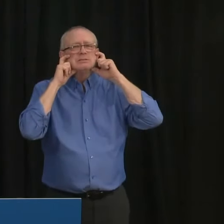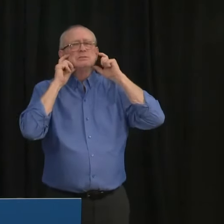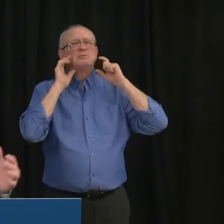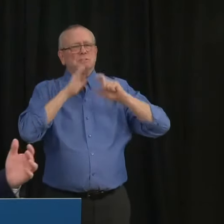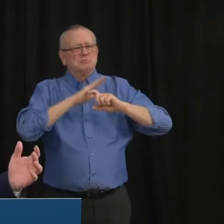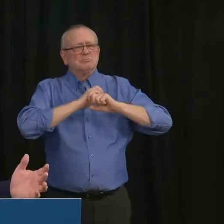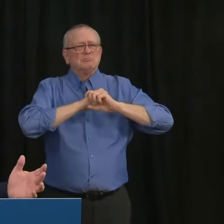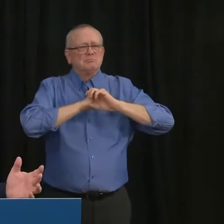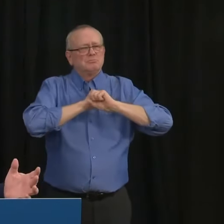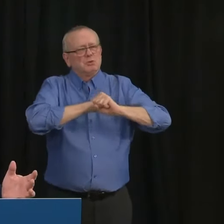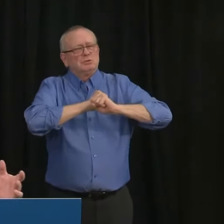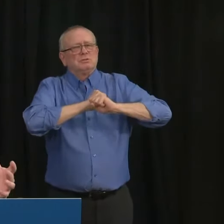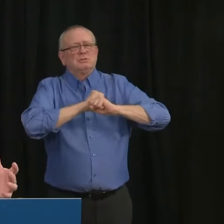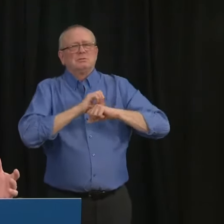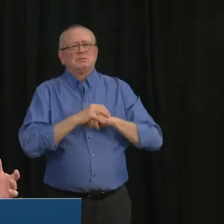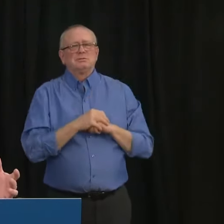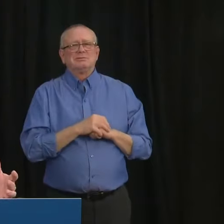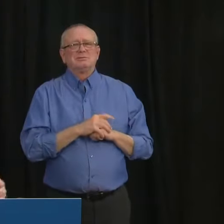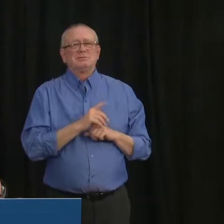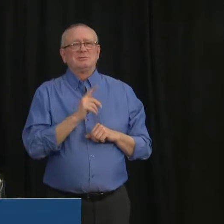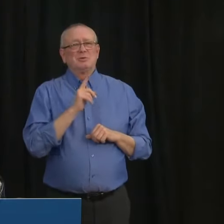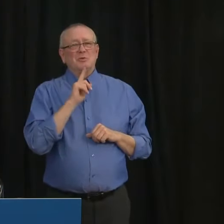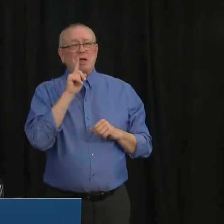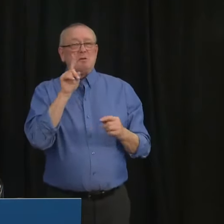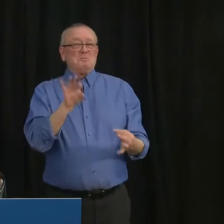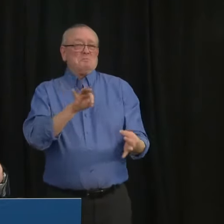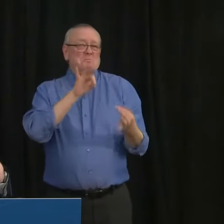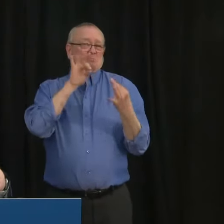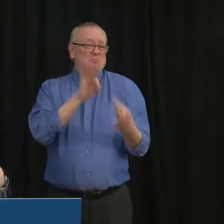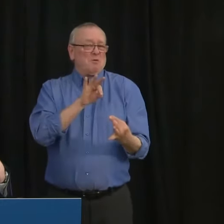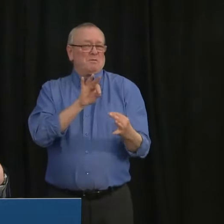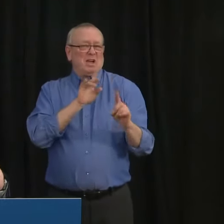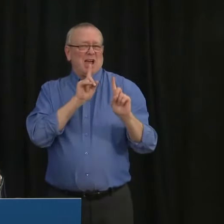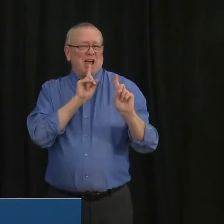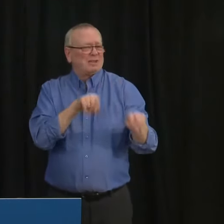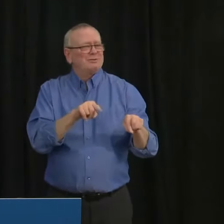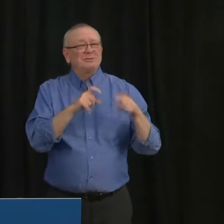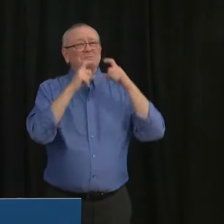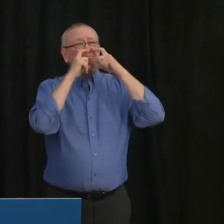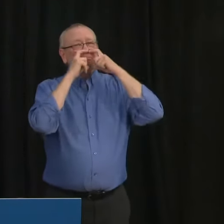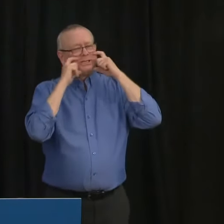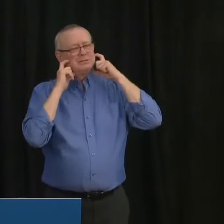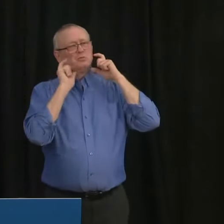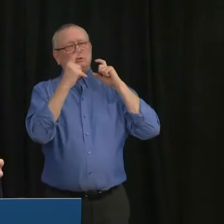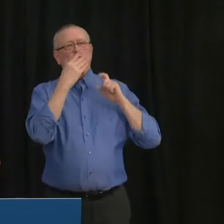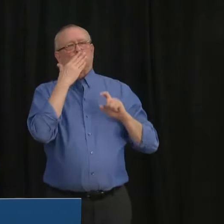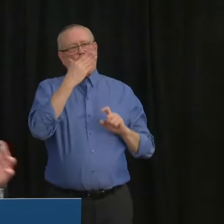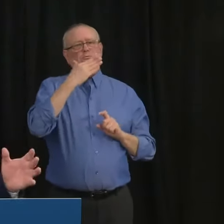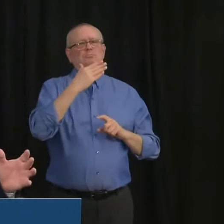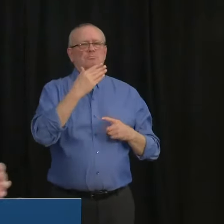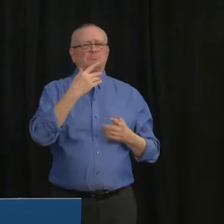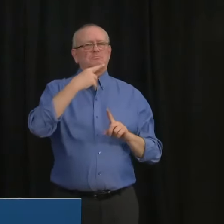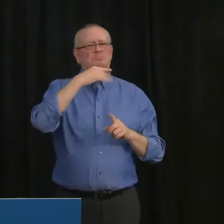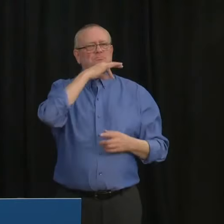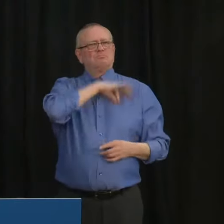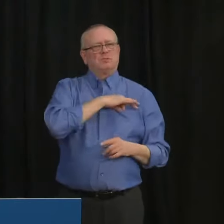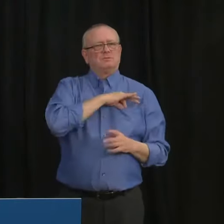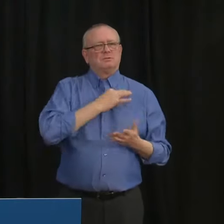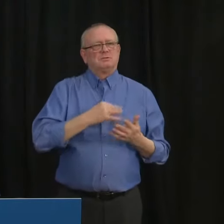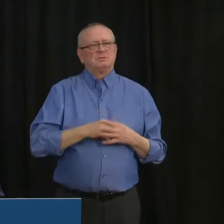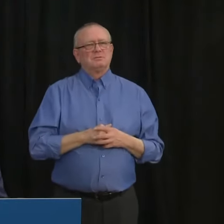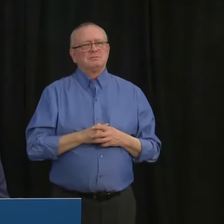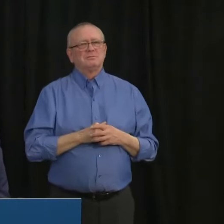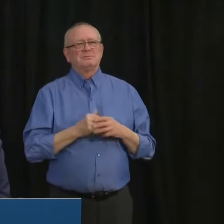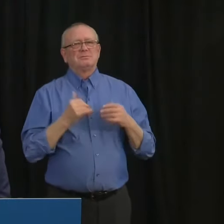not a silver bullet nothing is but it's one useful layer of protection and there are now mountains of studies to